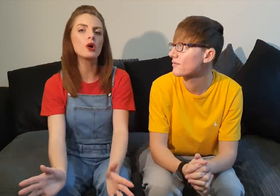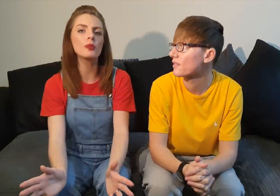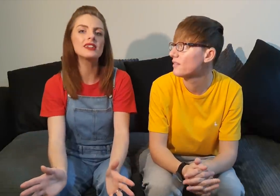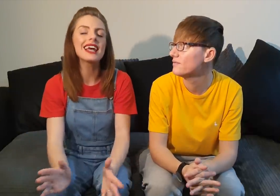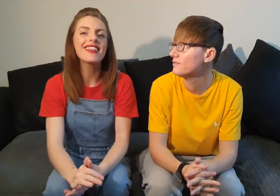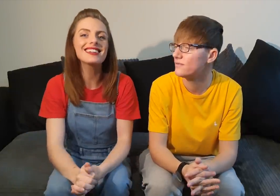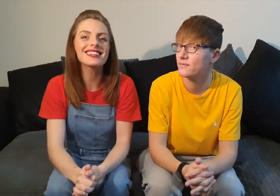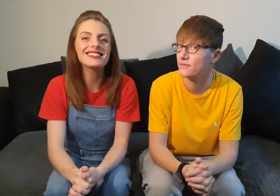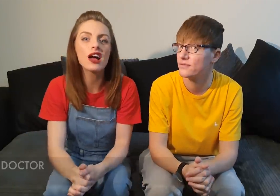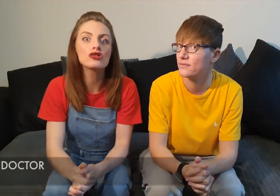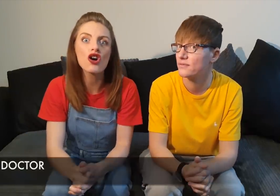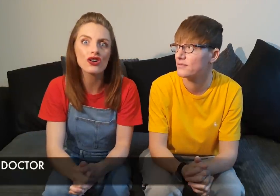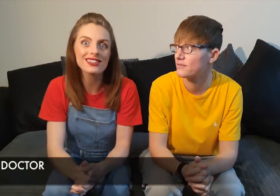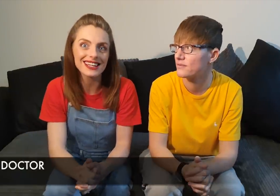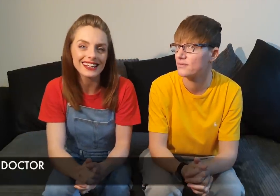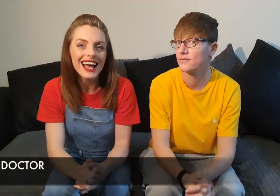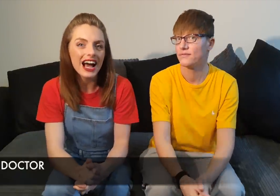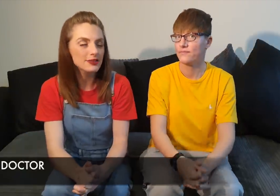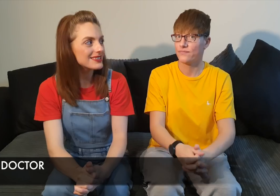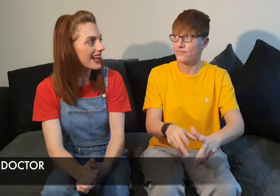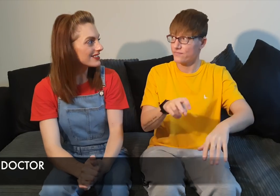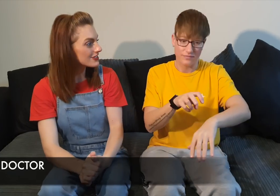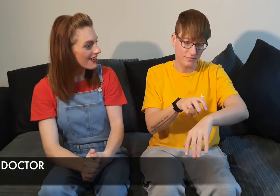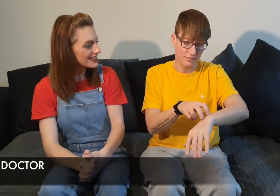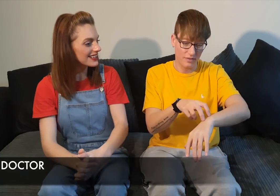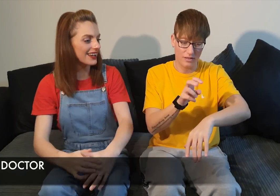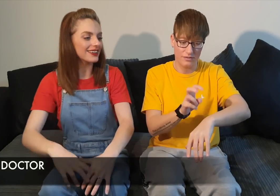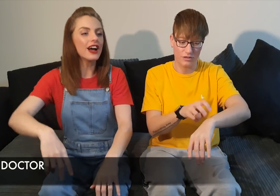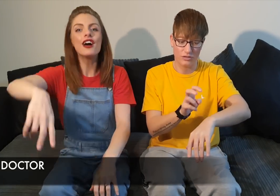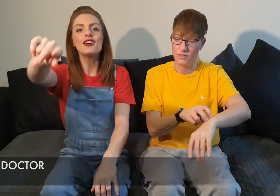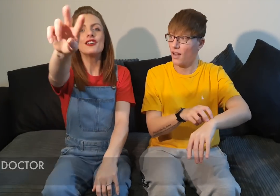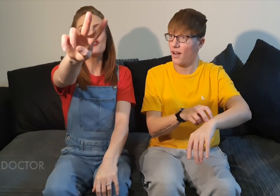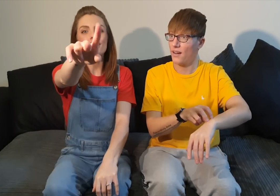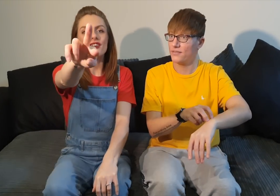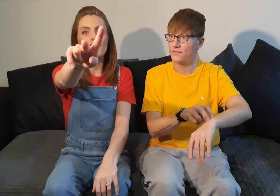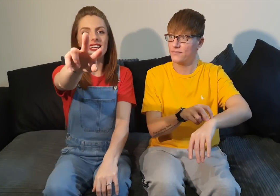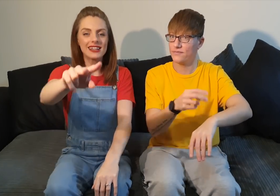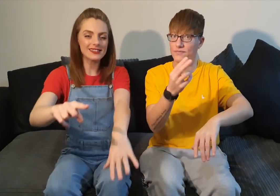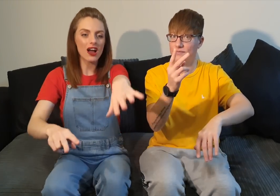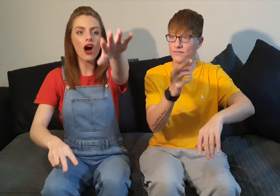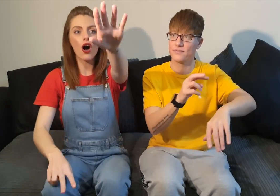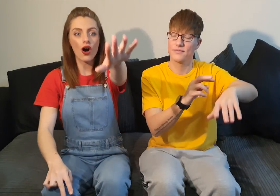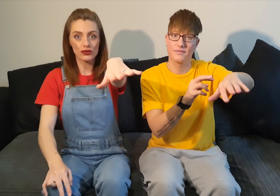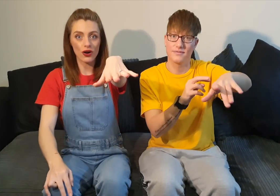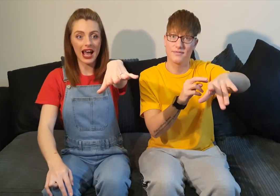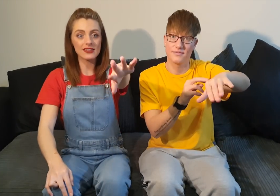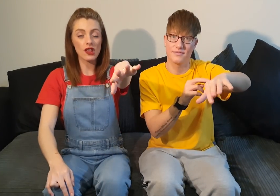moment this is doctor how do we sign doctor two fingers on your hand on the